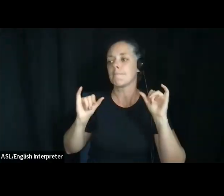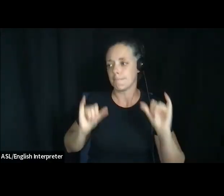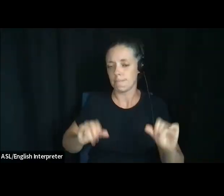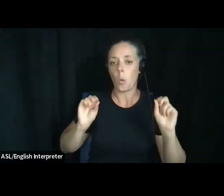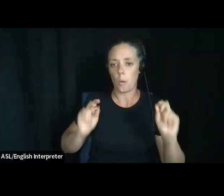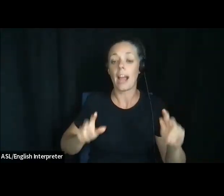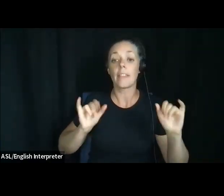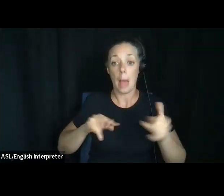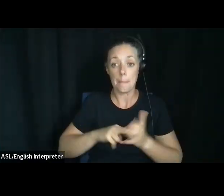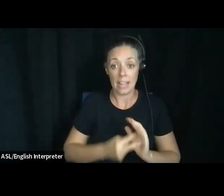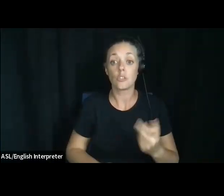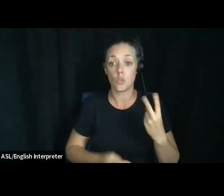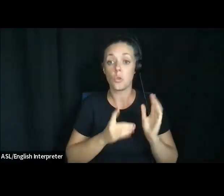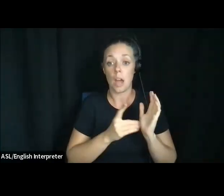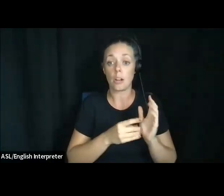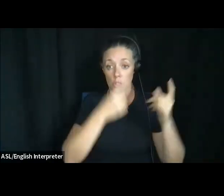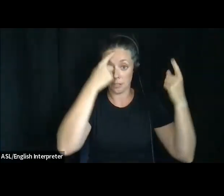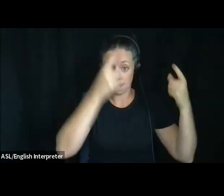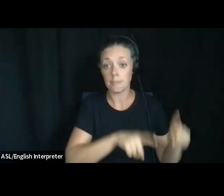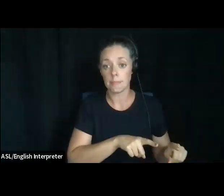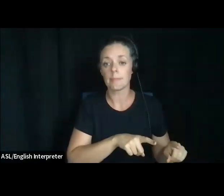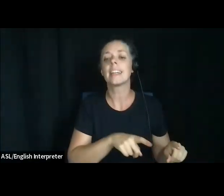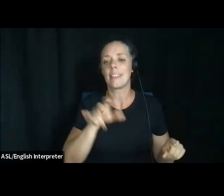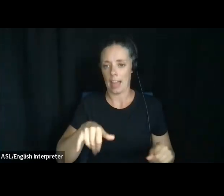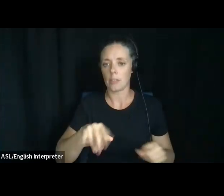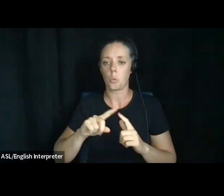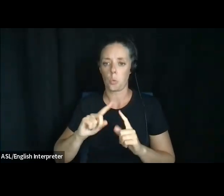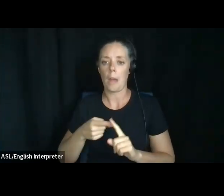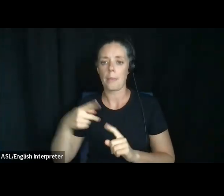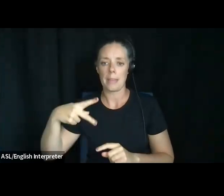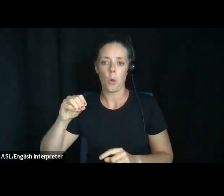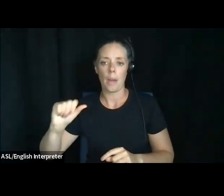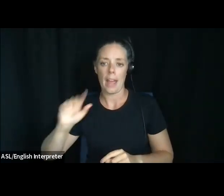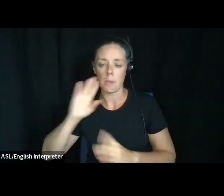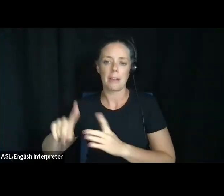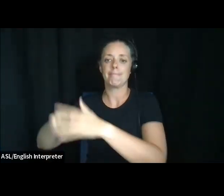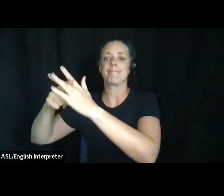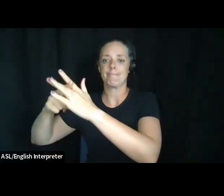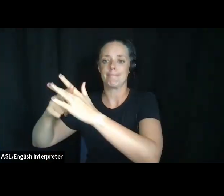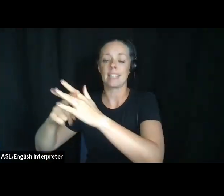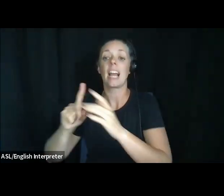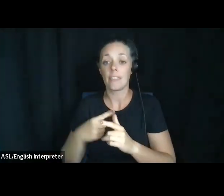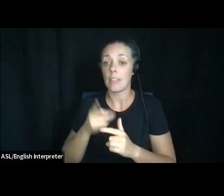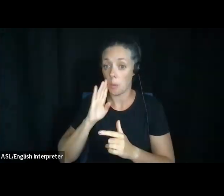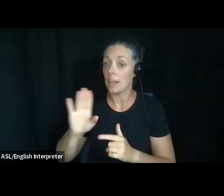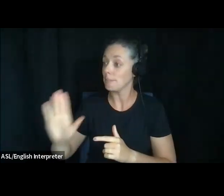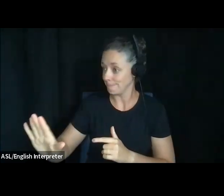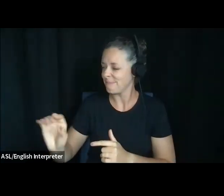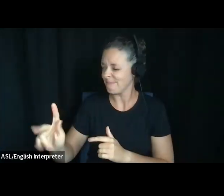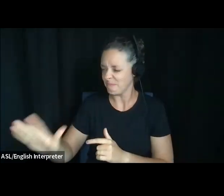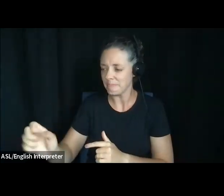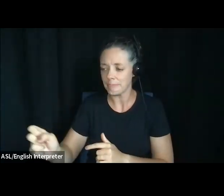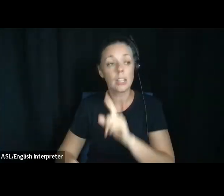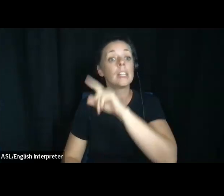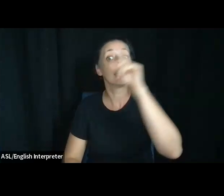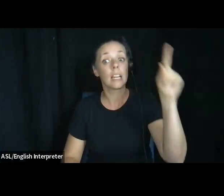of making the decision. Then that's when the power of attorney kicks in. That's when they turn to Caitlin and ask her to make the